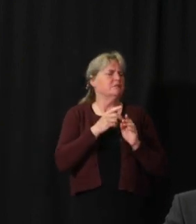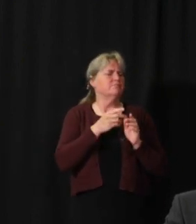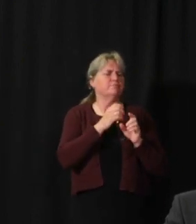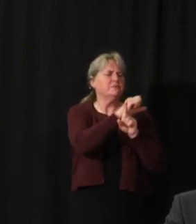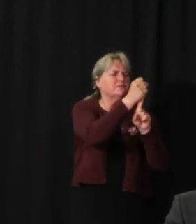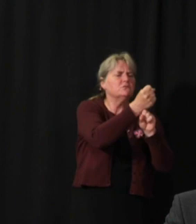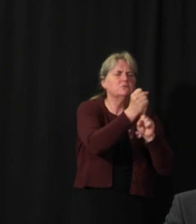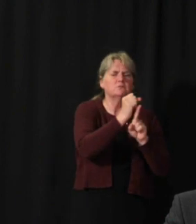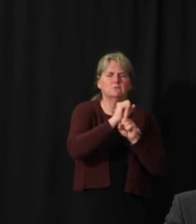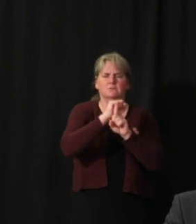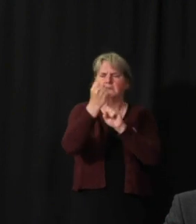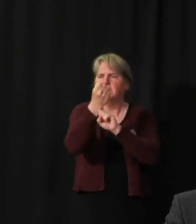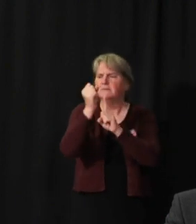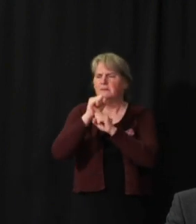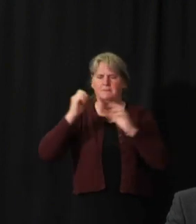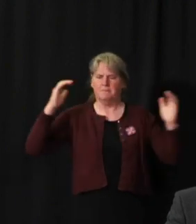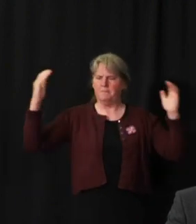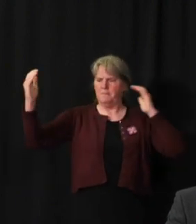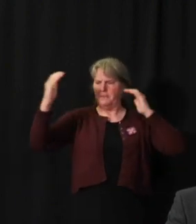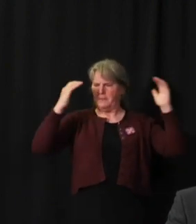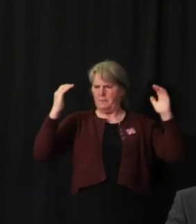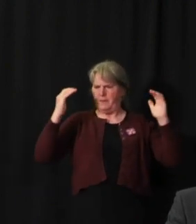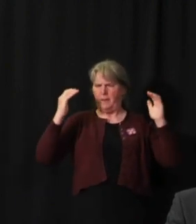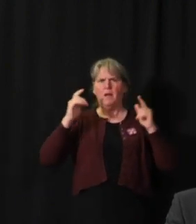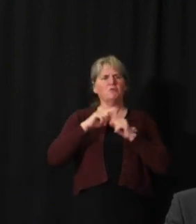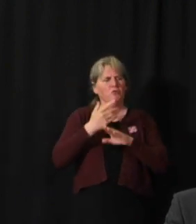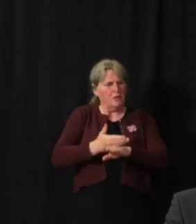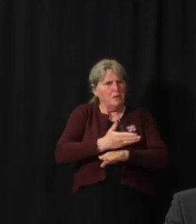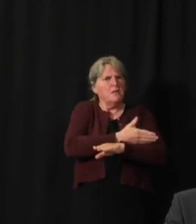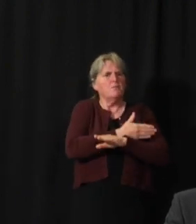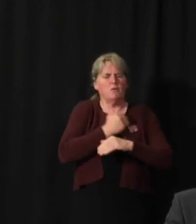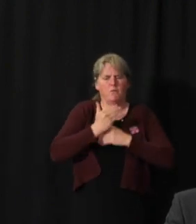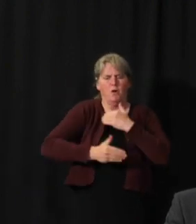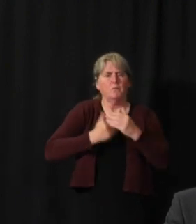the model and improve the inputs and improve the outputs.